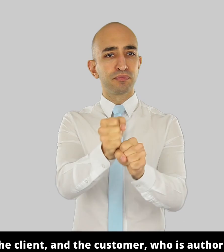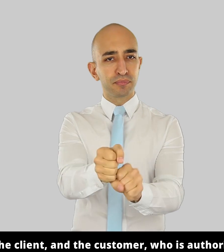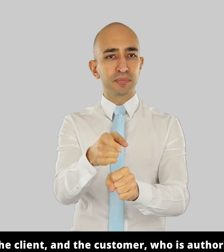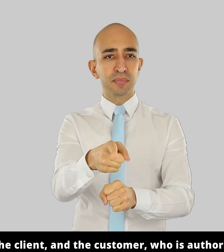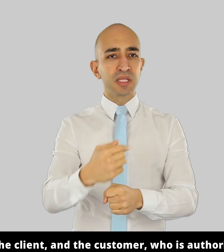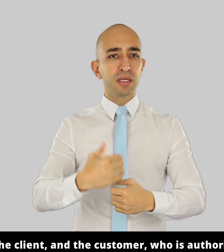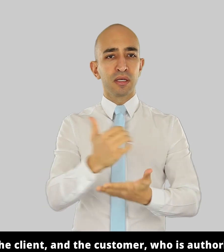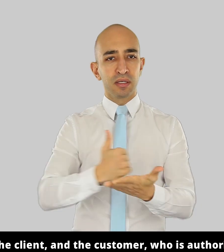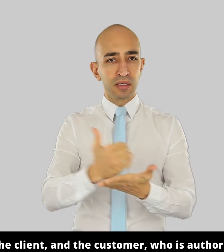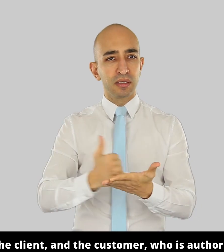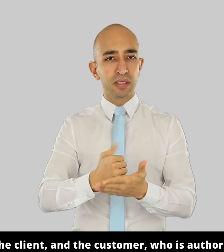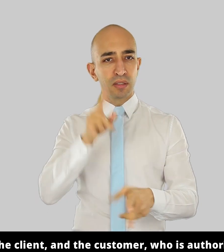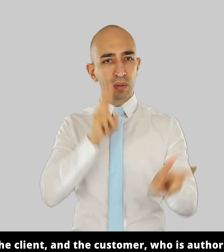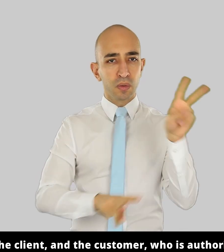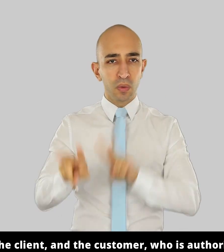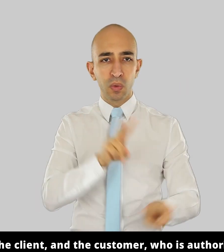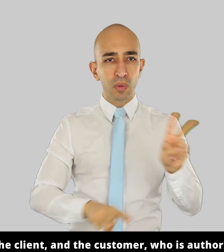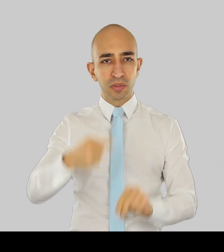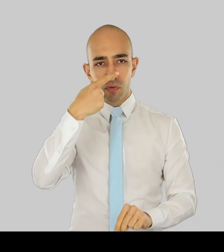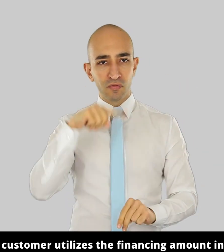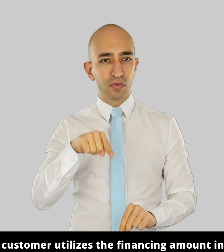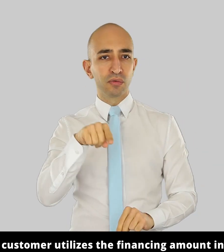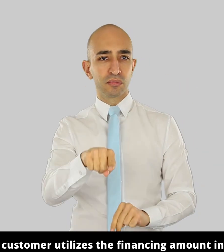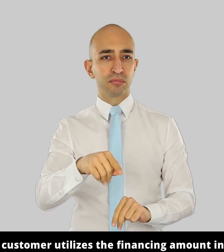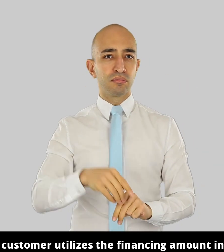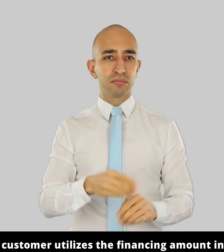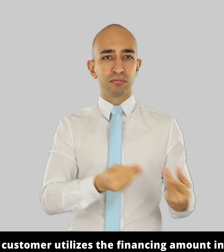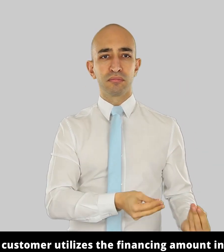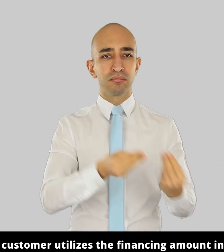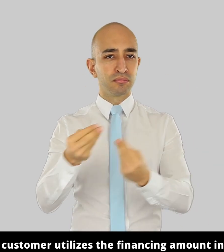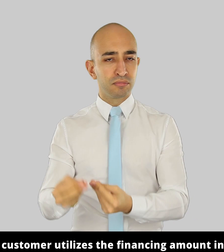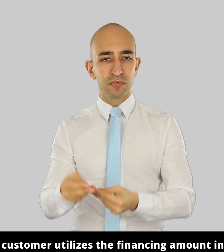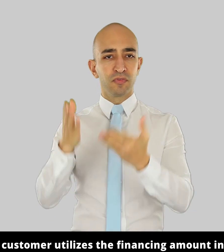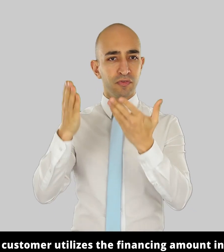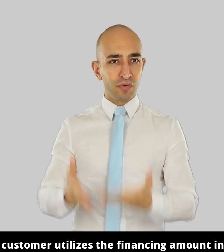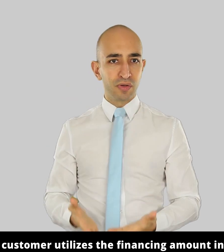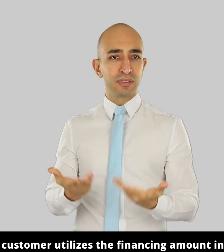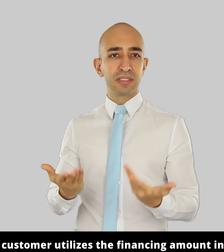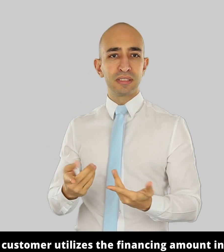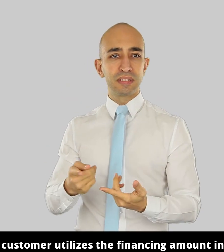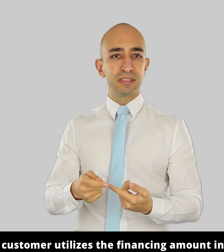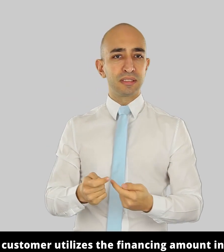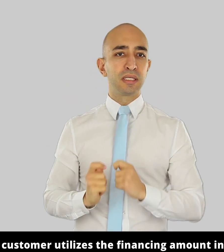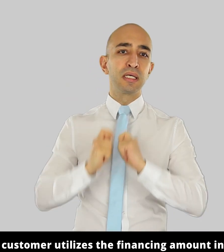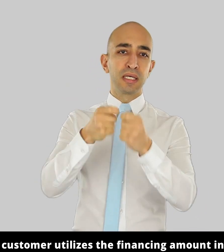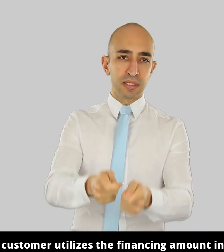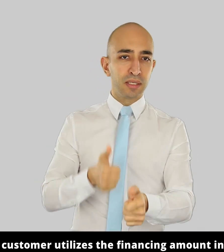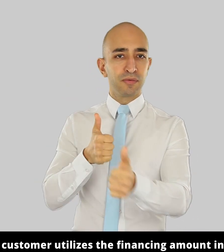capital, is the investment proxy. While the customer utilizes the financing amount in businesses